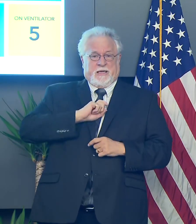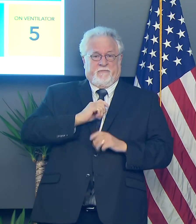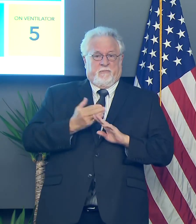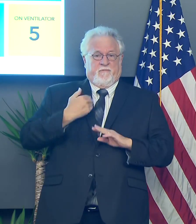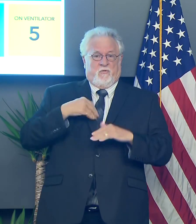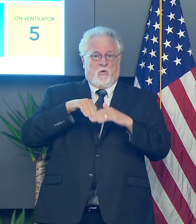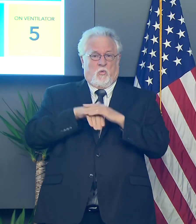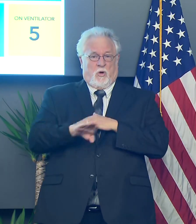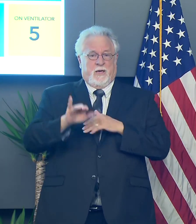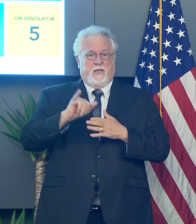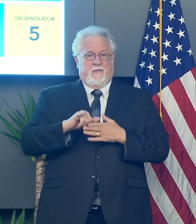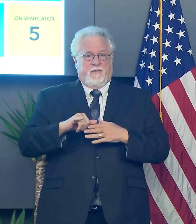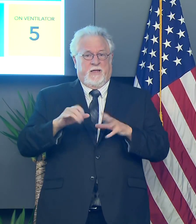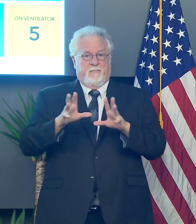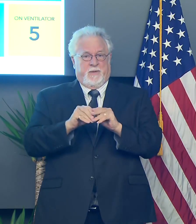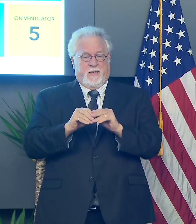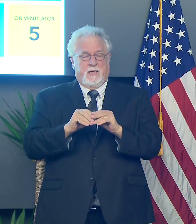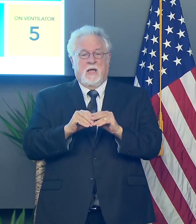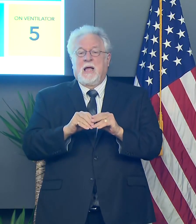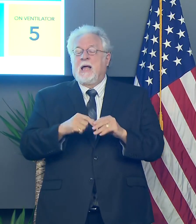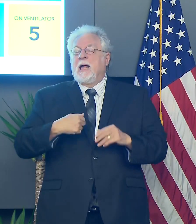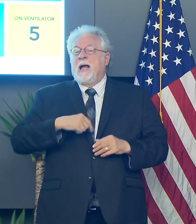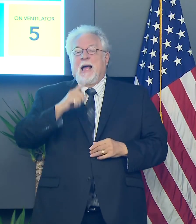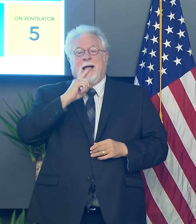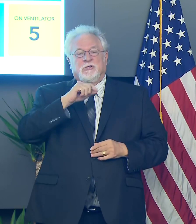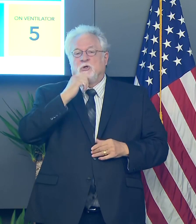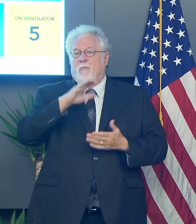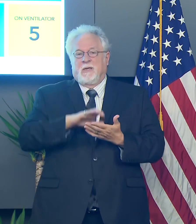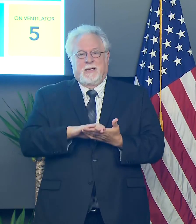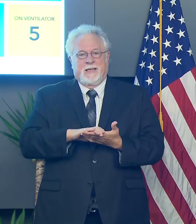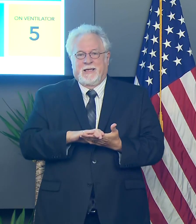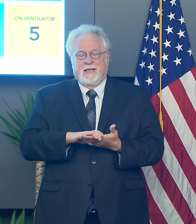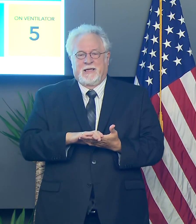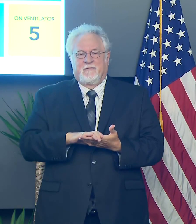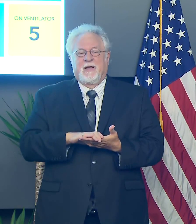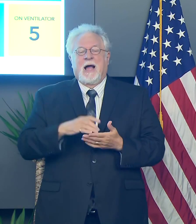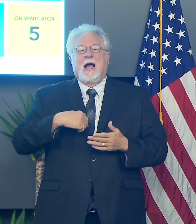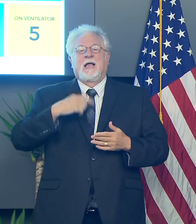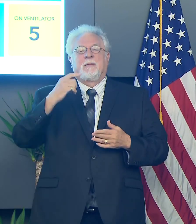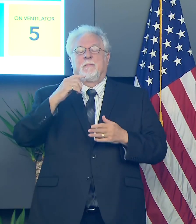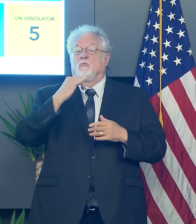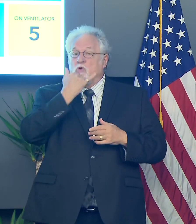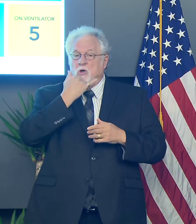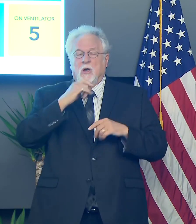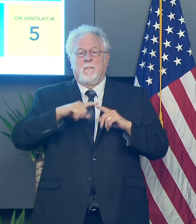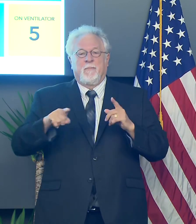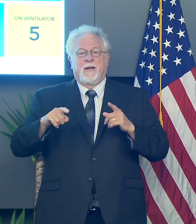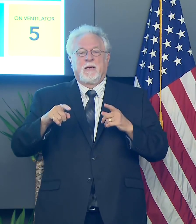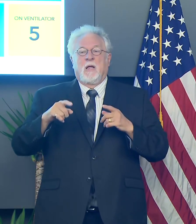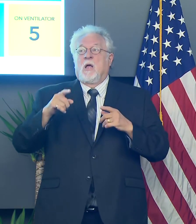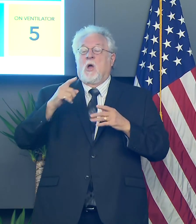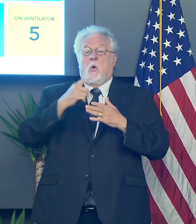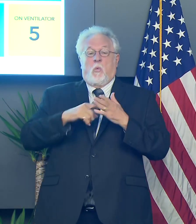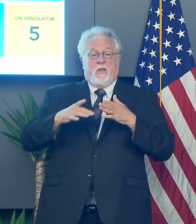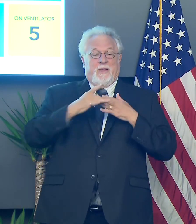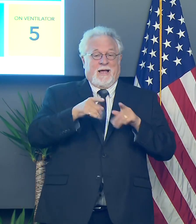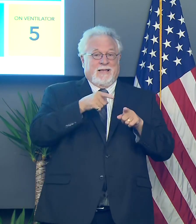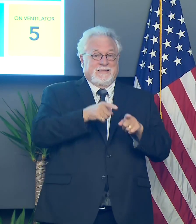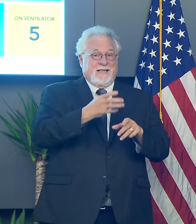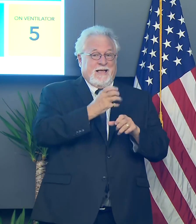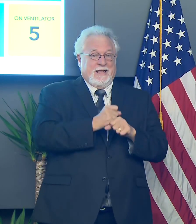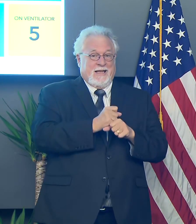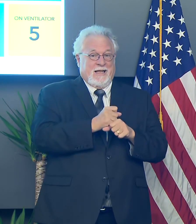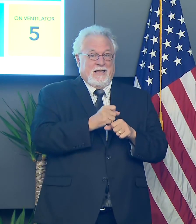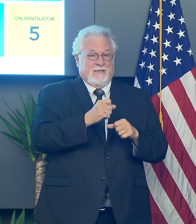walking into that briefing. I actually don't, don't believe that it was inaccurate. I think it was based on the guidance that they had received just